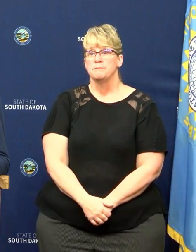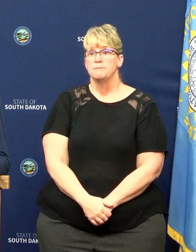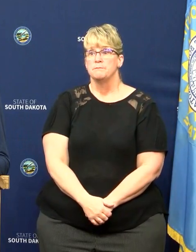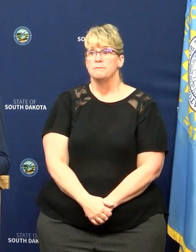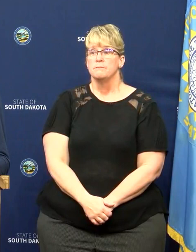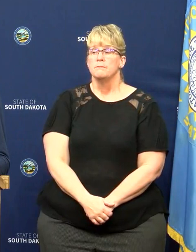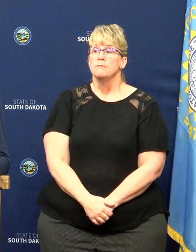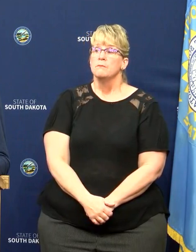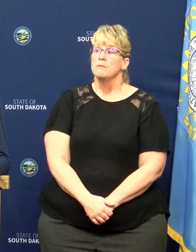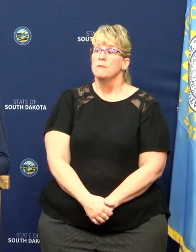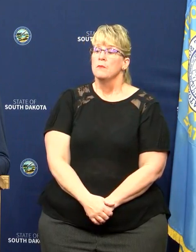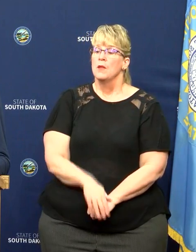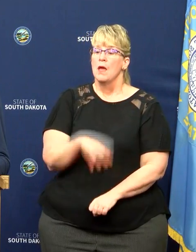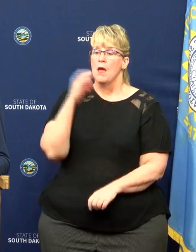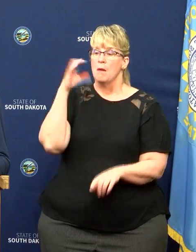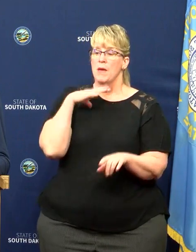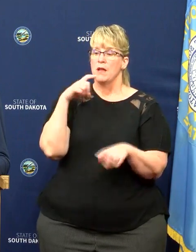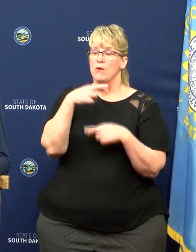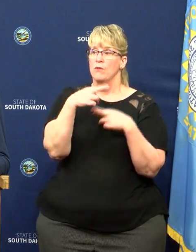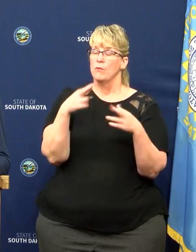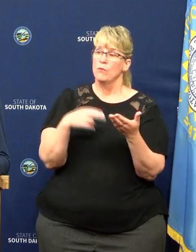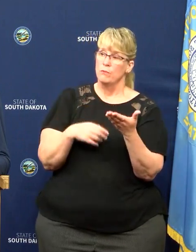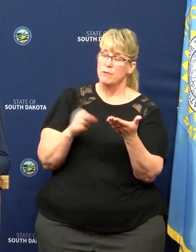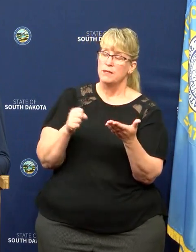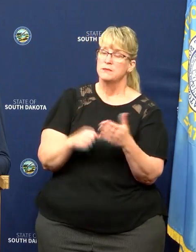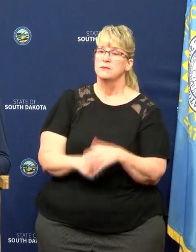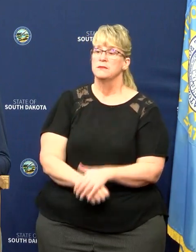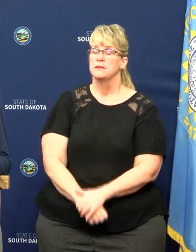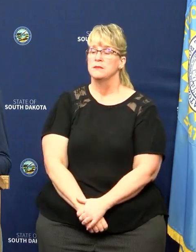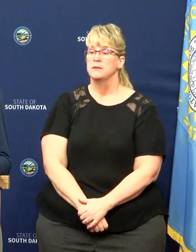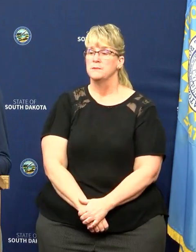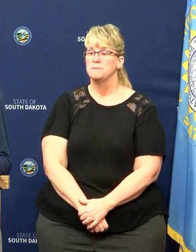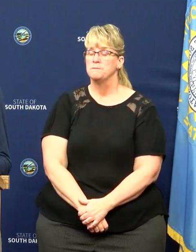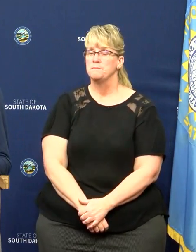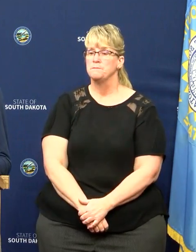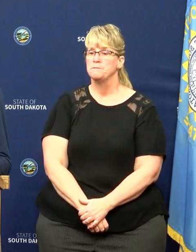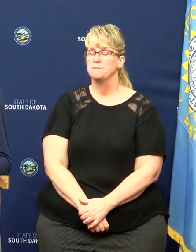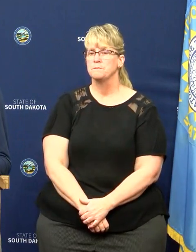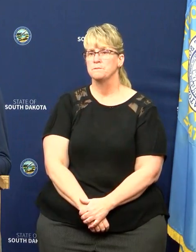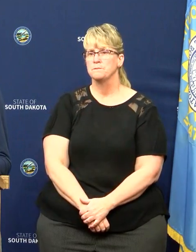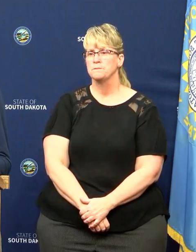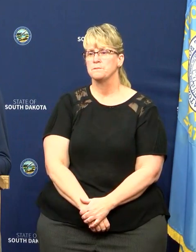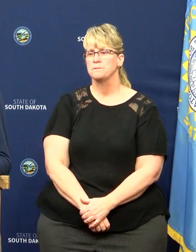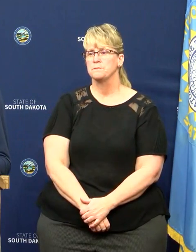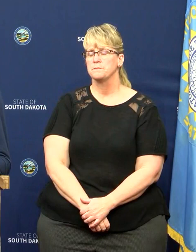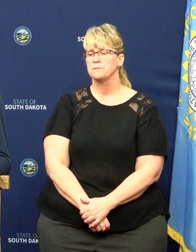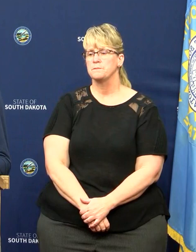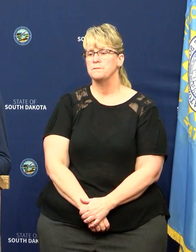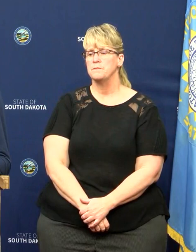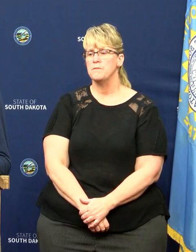Ma'am? Yes. How much of that money